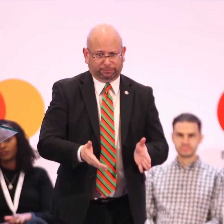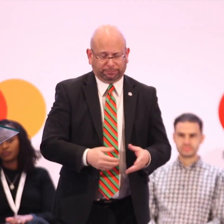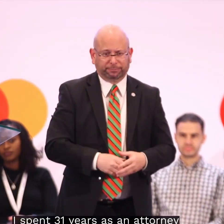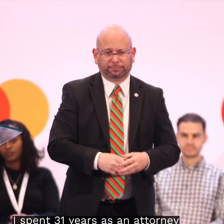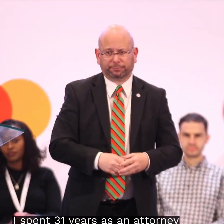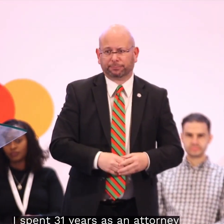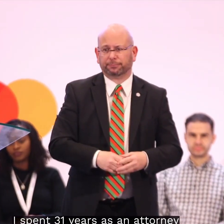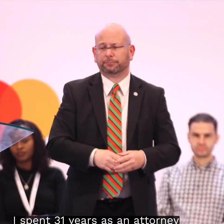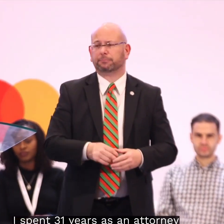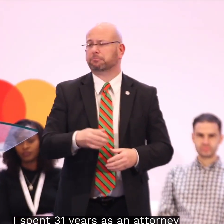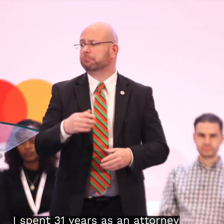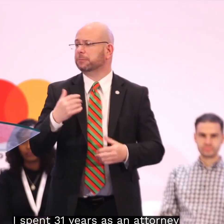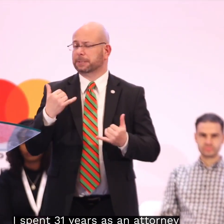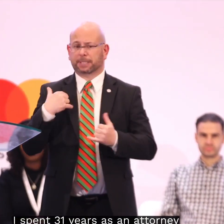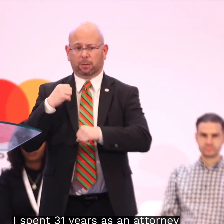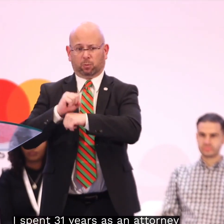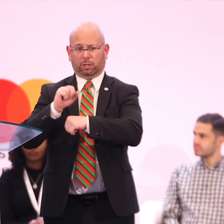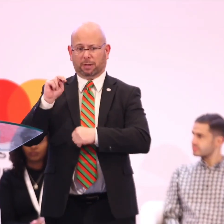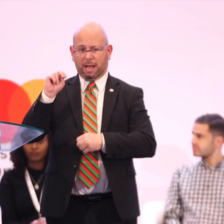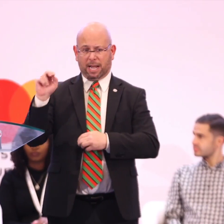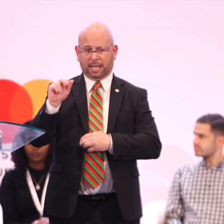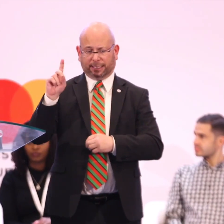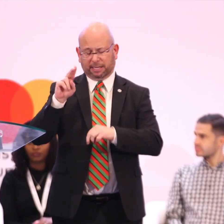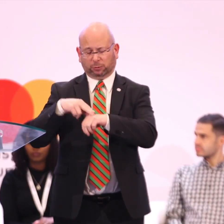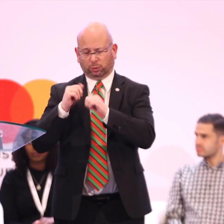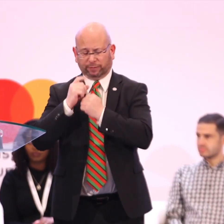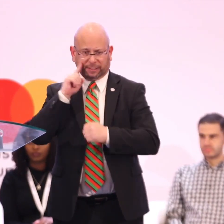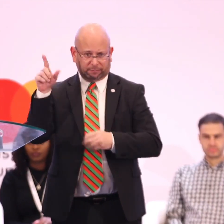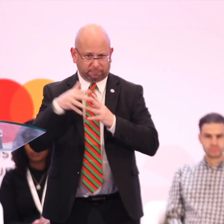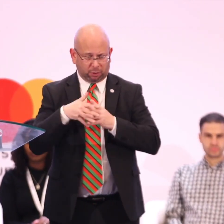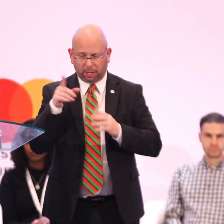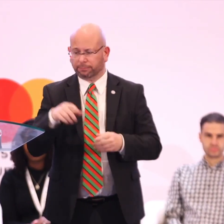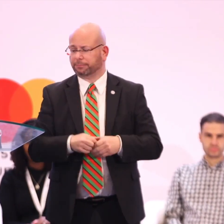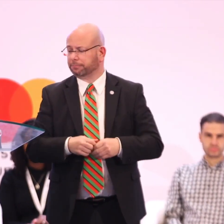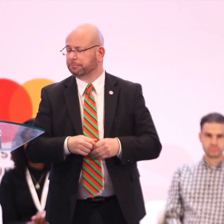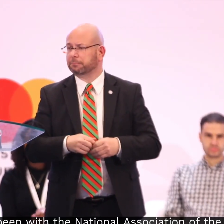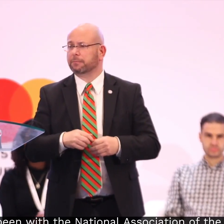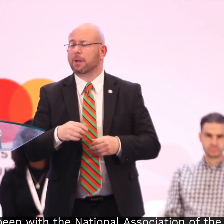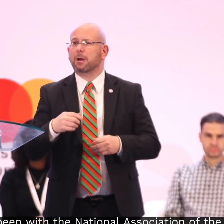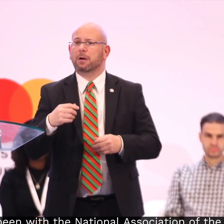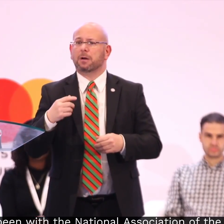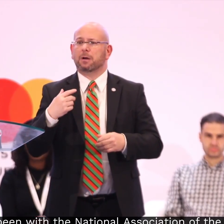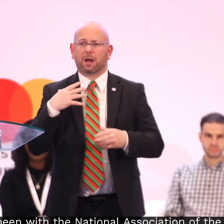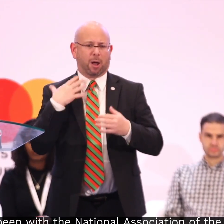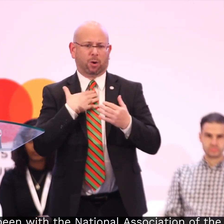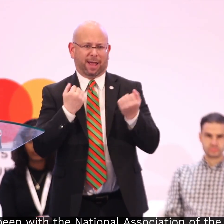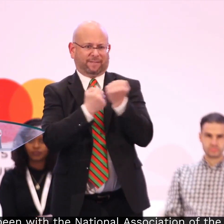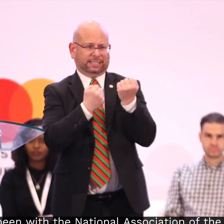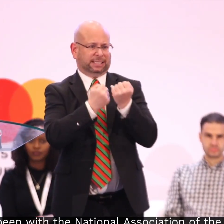I spent 31 years as an attorney and have been with the National Association of the